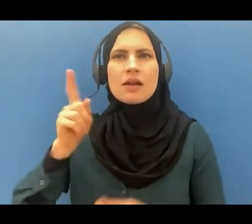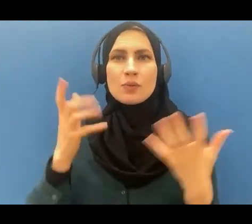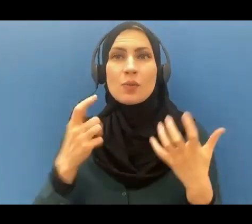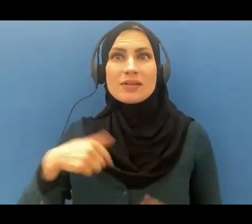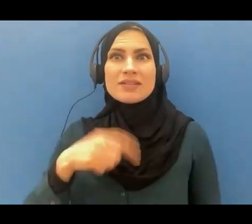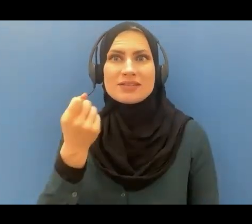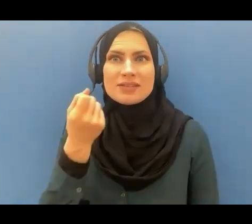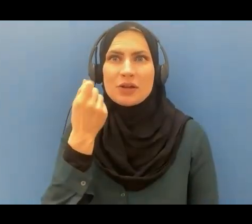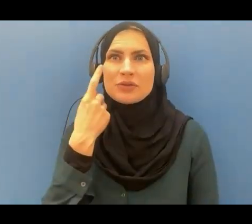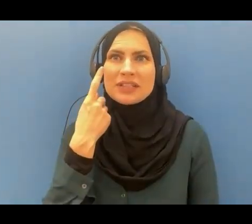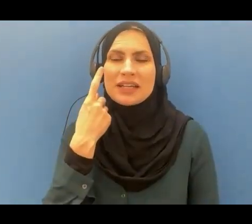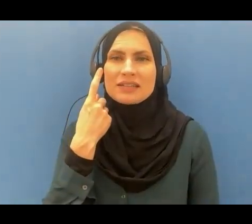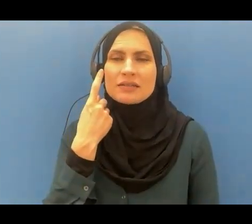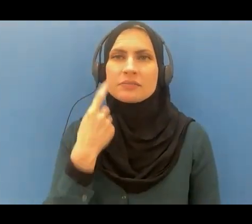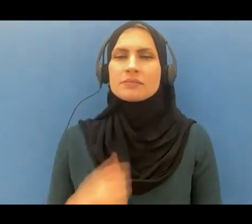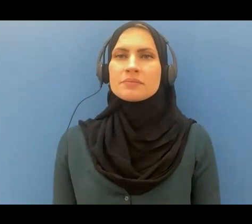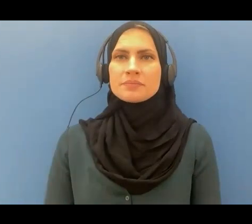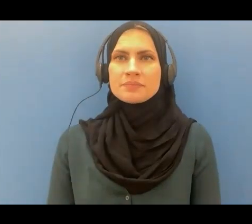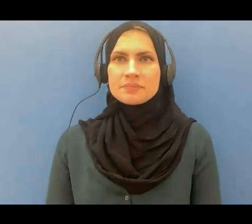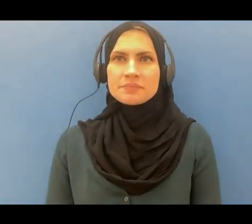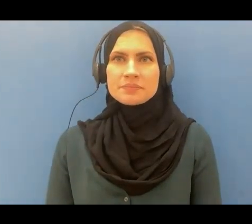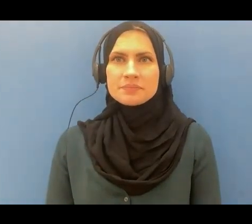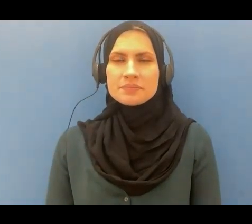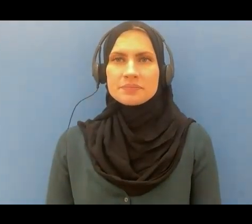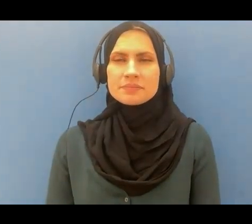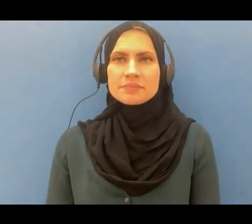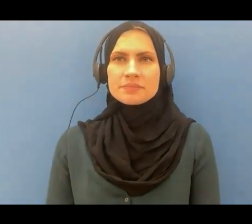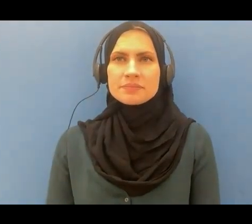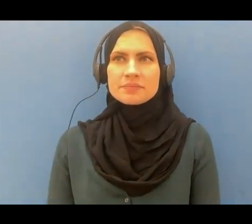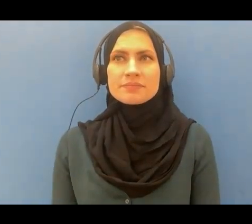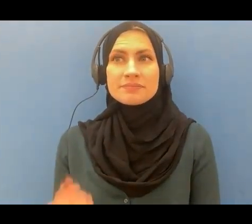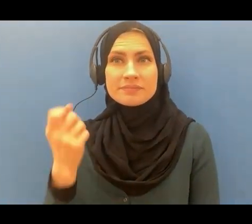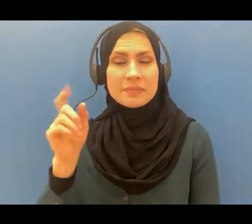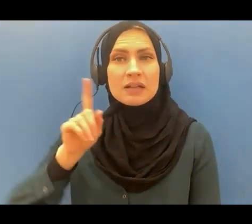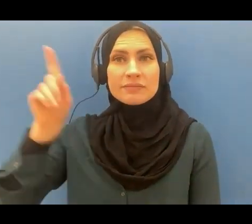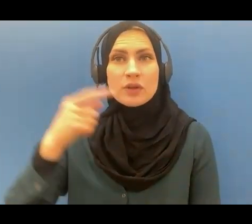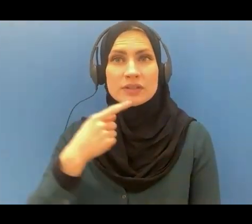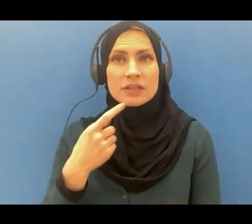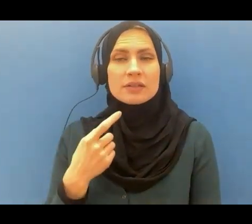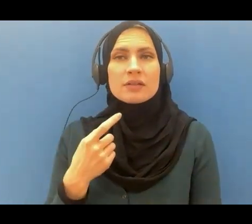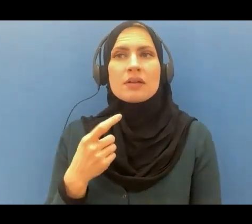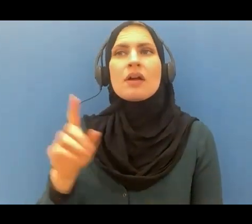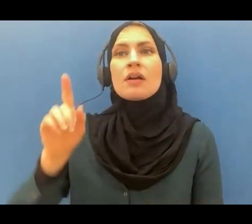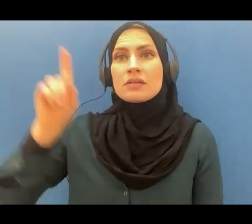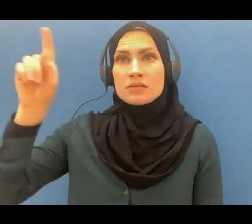on what basis is this, Allah says, that Allah forgives all